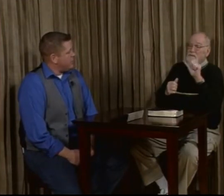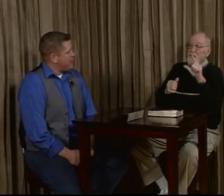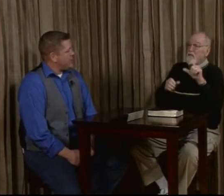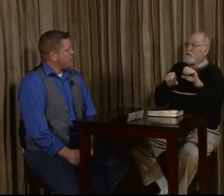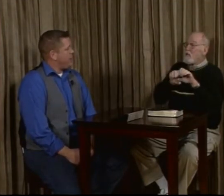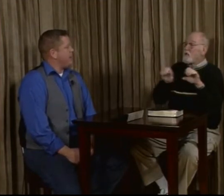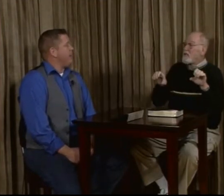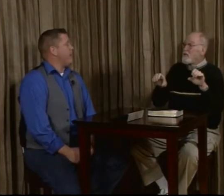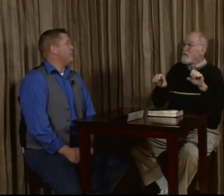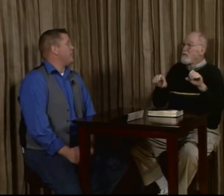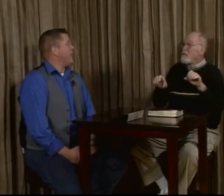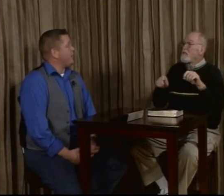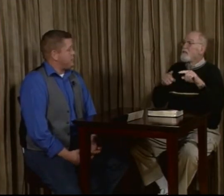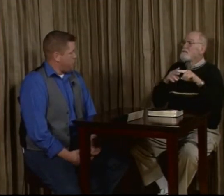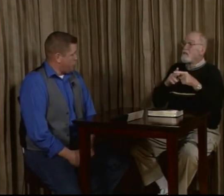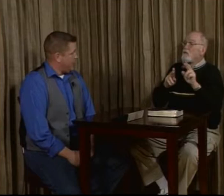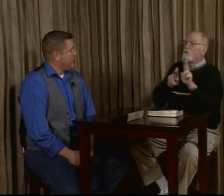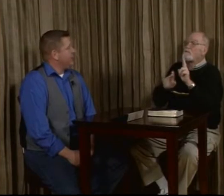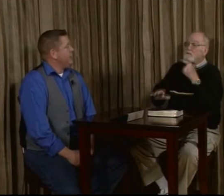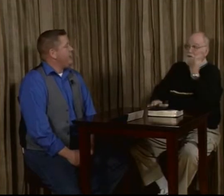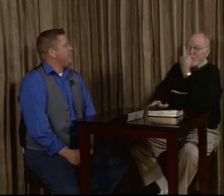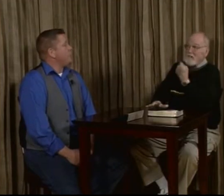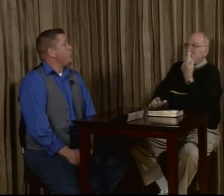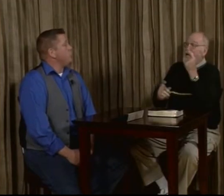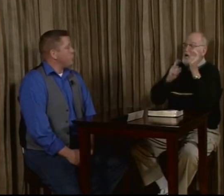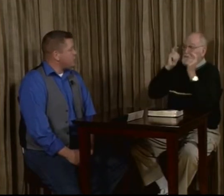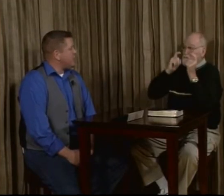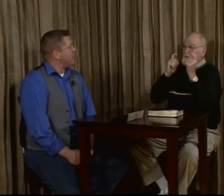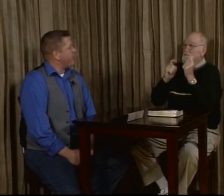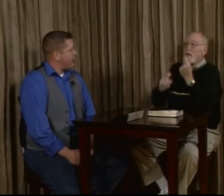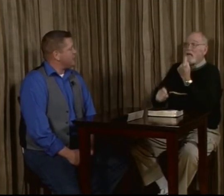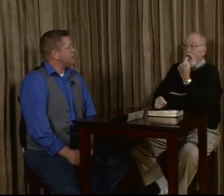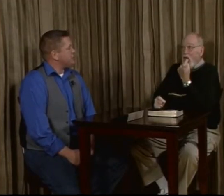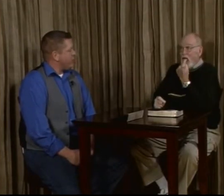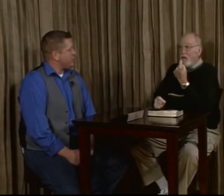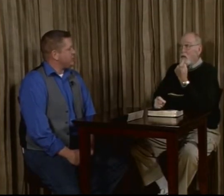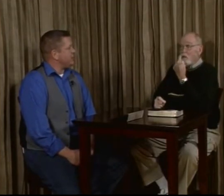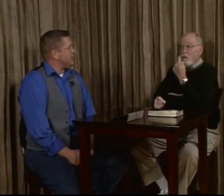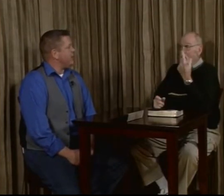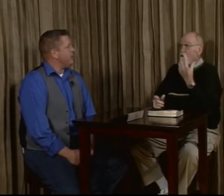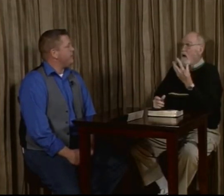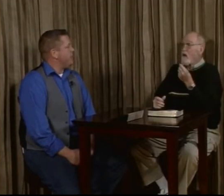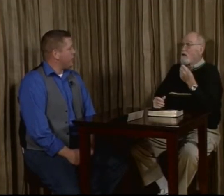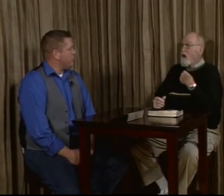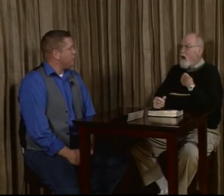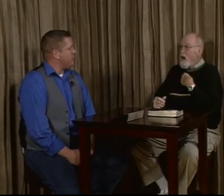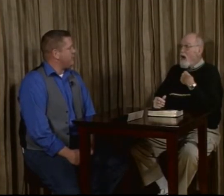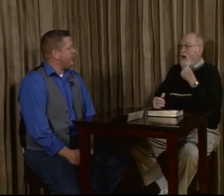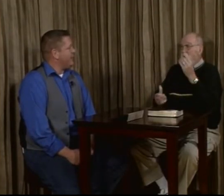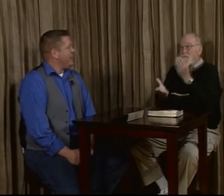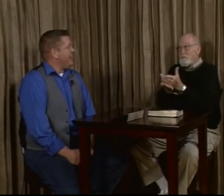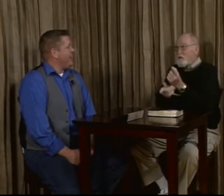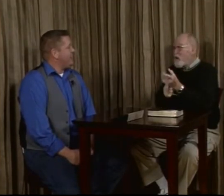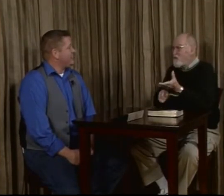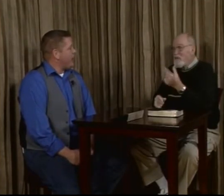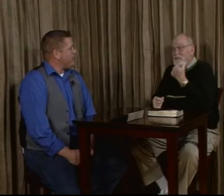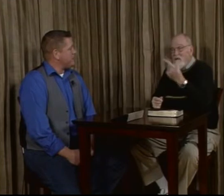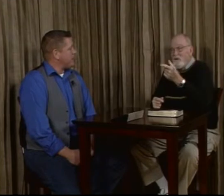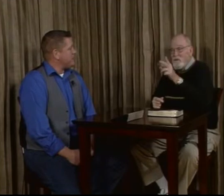they graduate with an American Sign Language degree, and they start using facial expressions and their tongue movement, and I stop them sometimes and